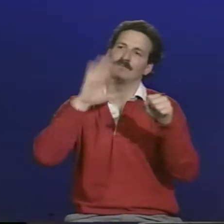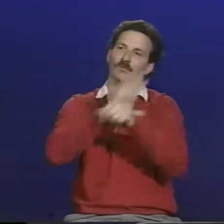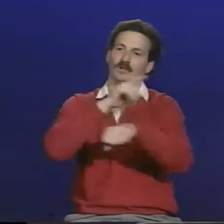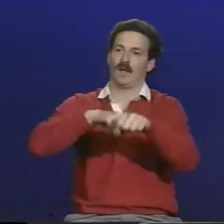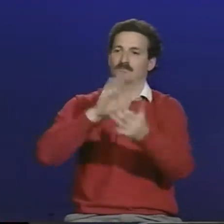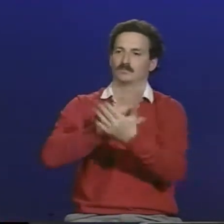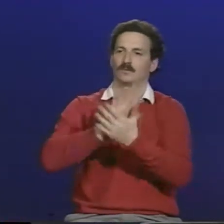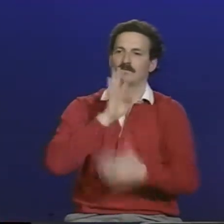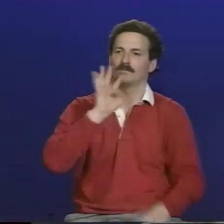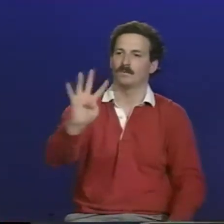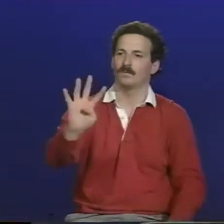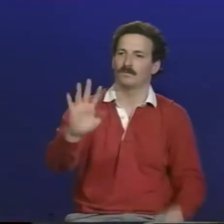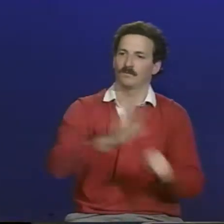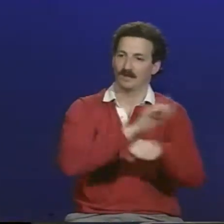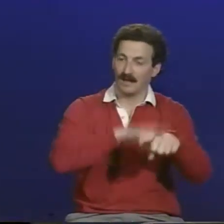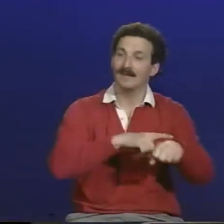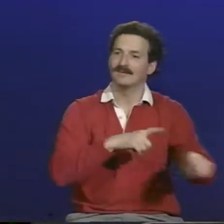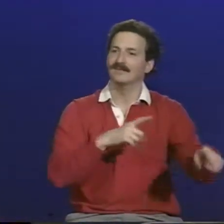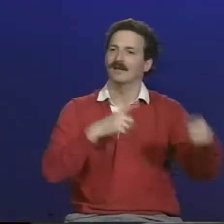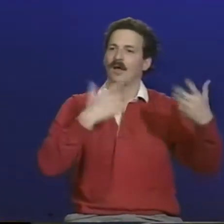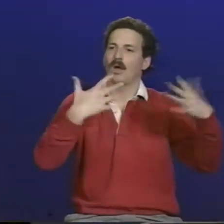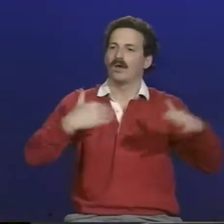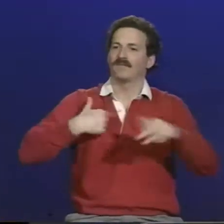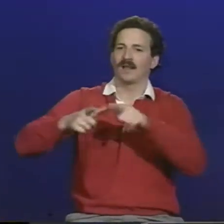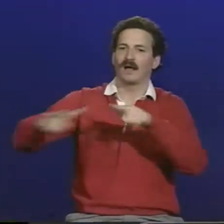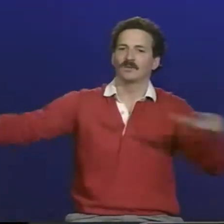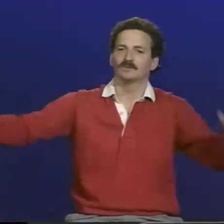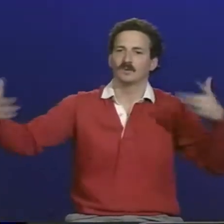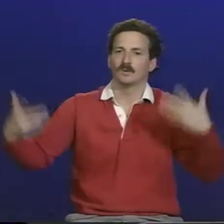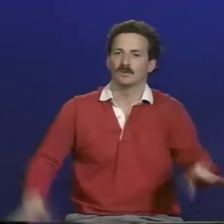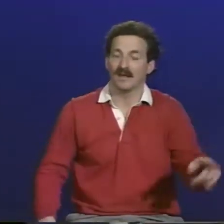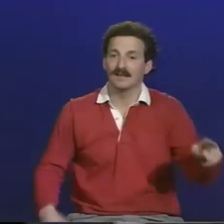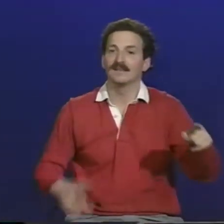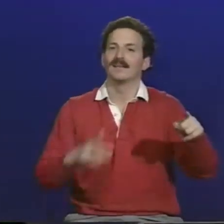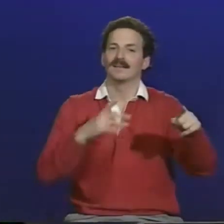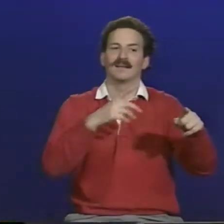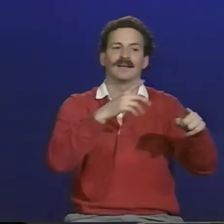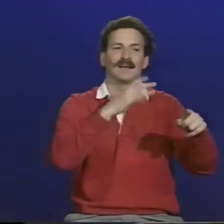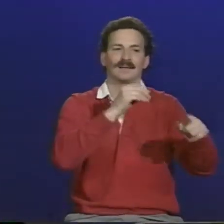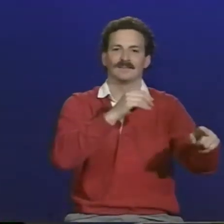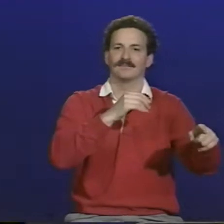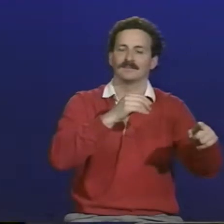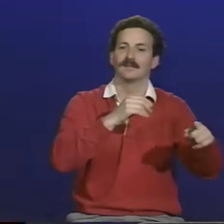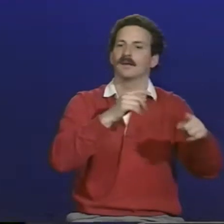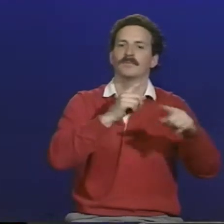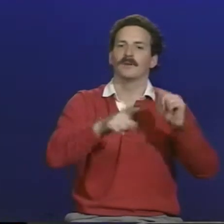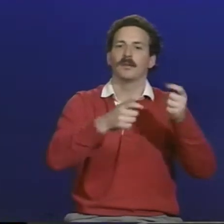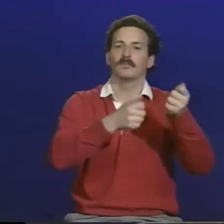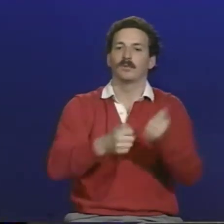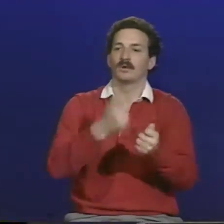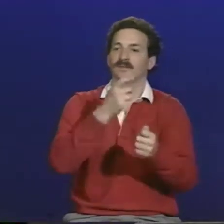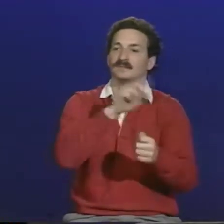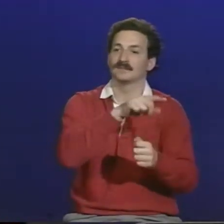time they were four years old, they were ready to go into school for full time, and they already had a fully developed language.